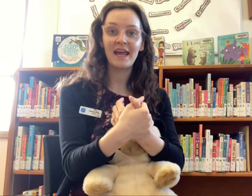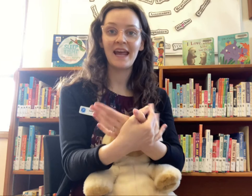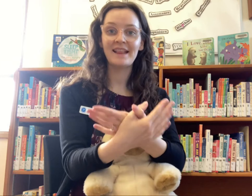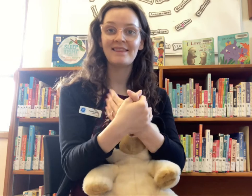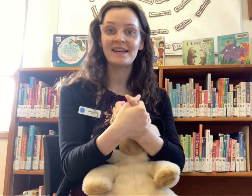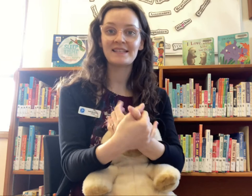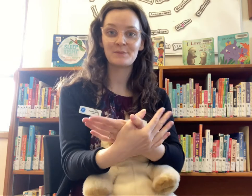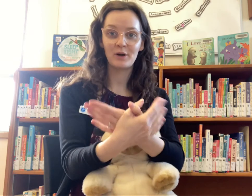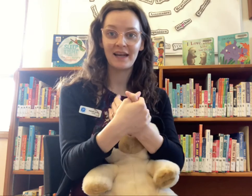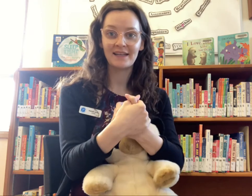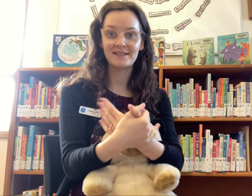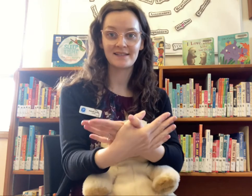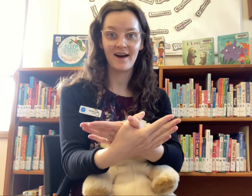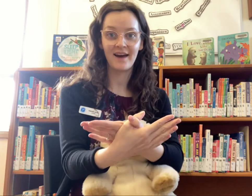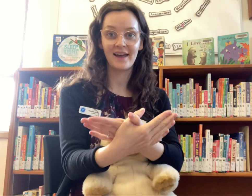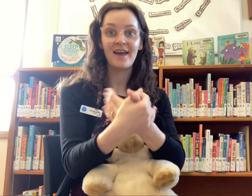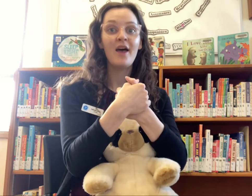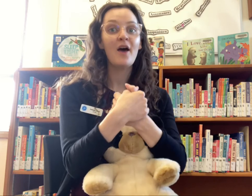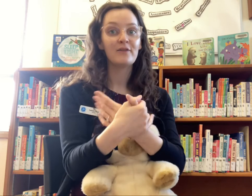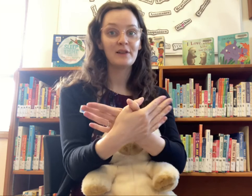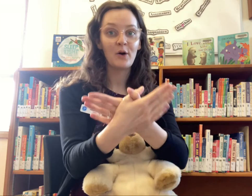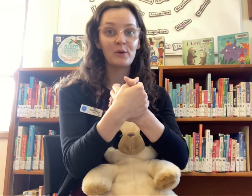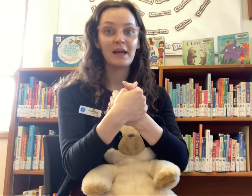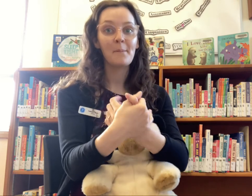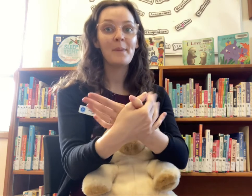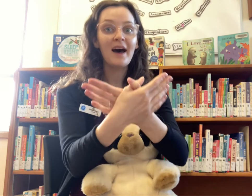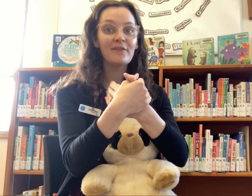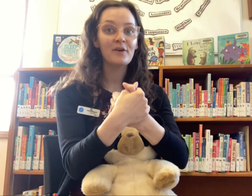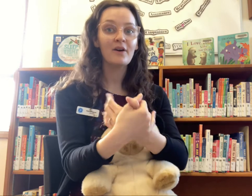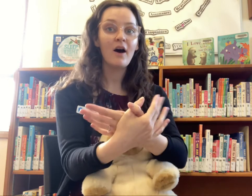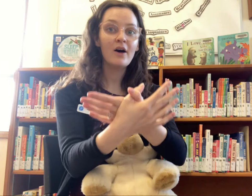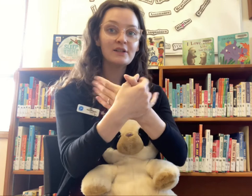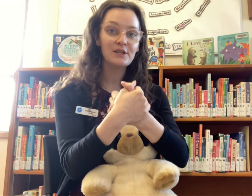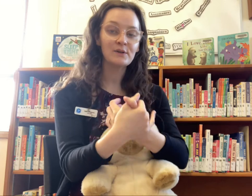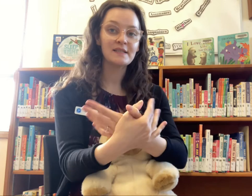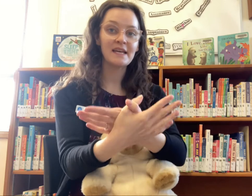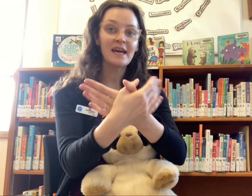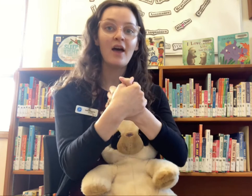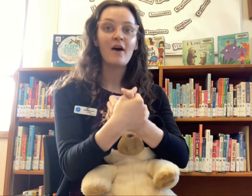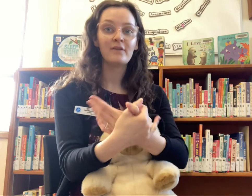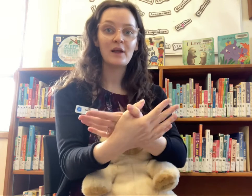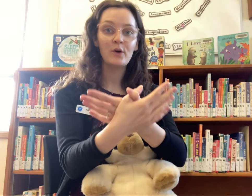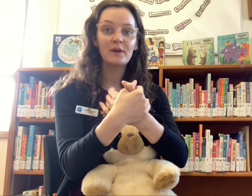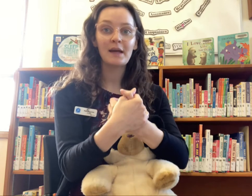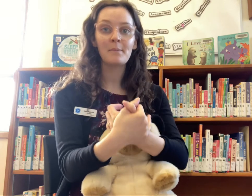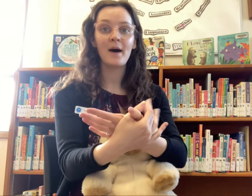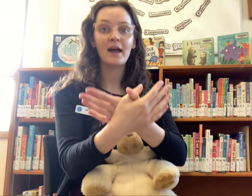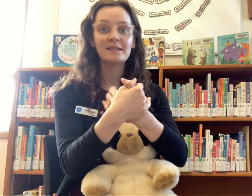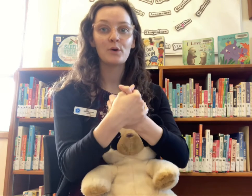in the spring sky Floating by for all to see Floating by so